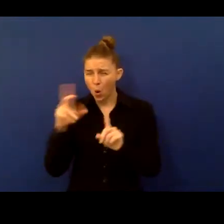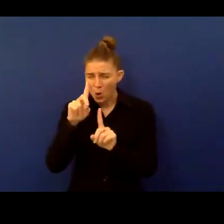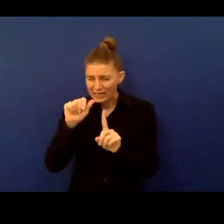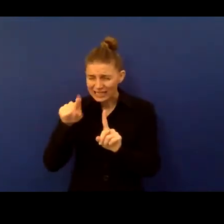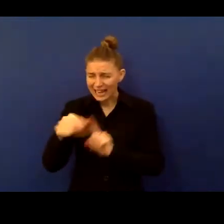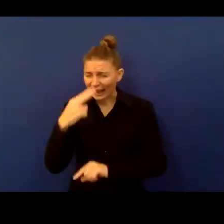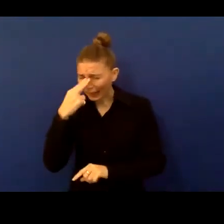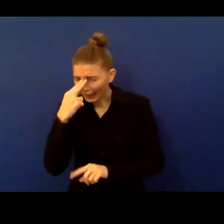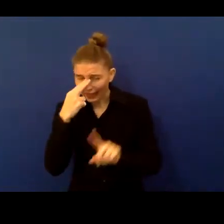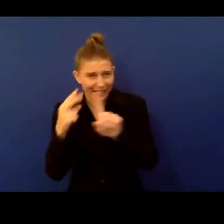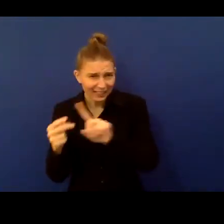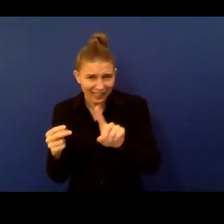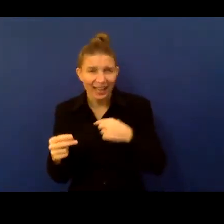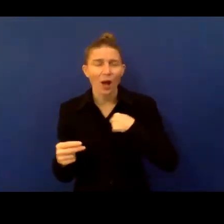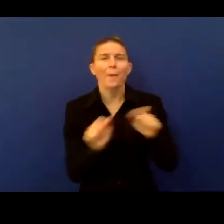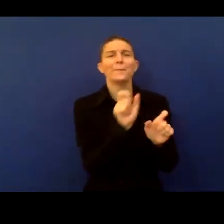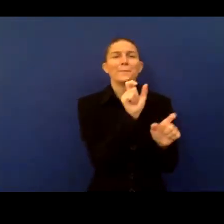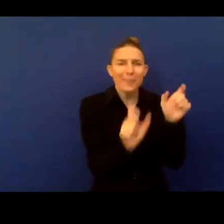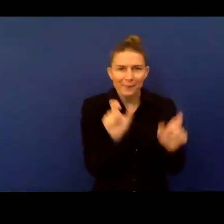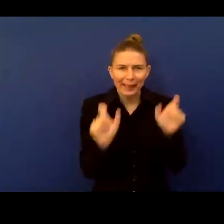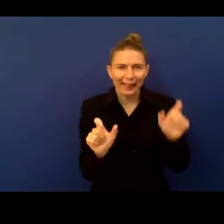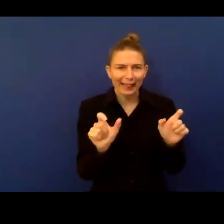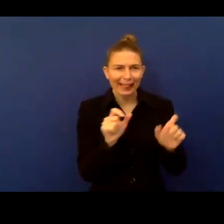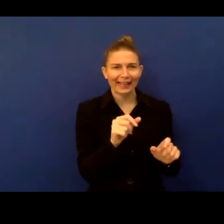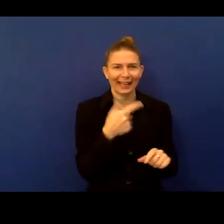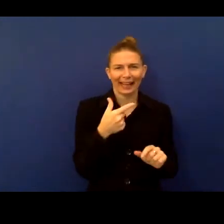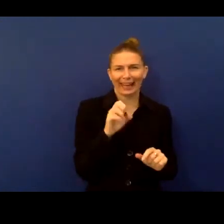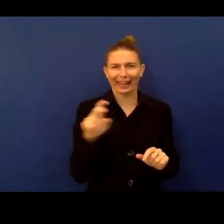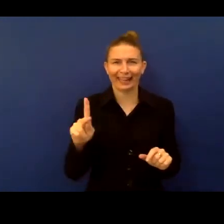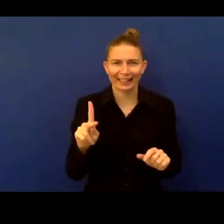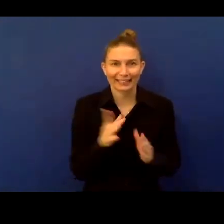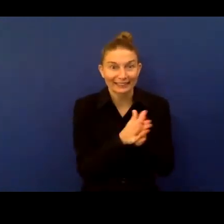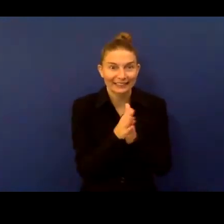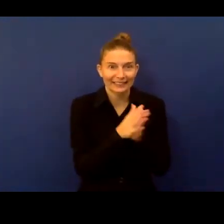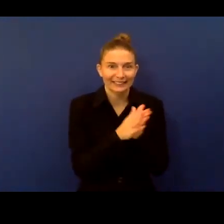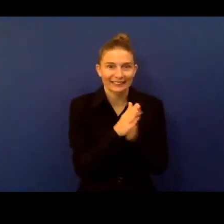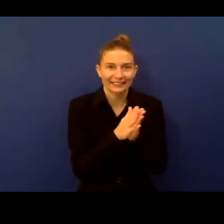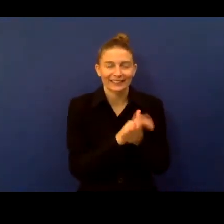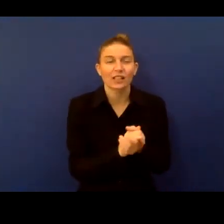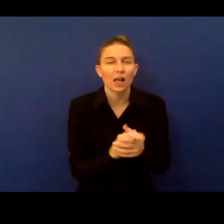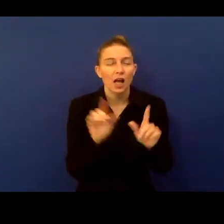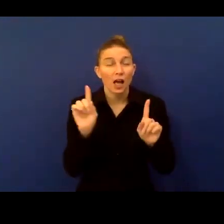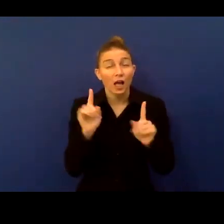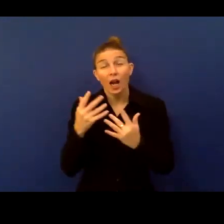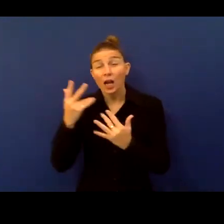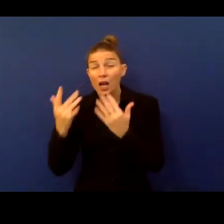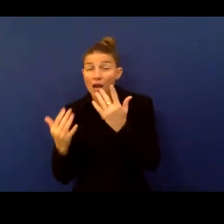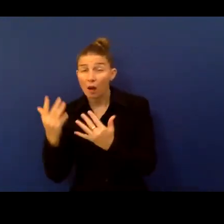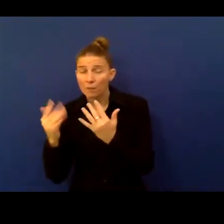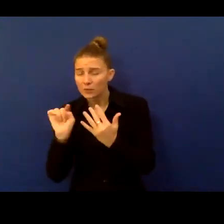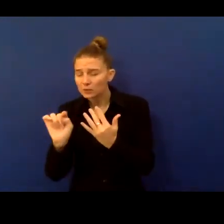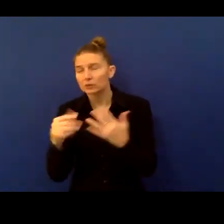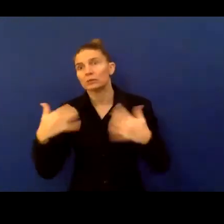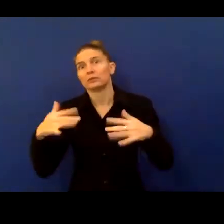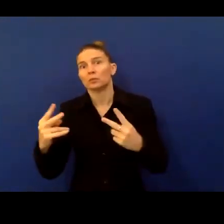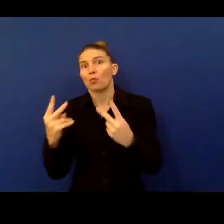I'm a people geek. And numbers are extremely important to understand